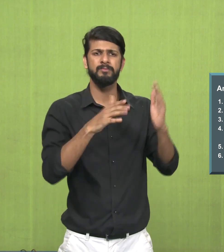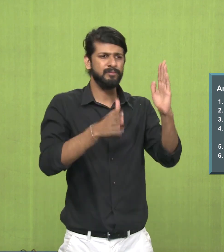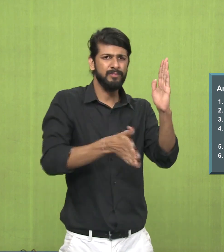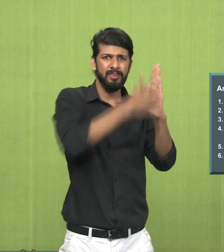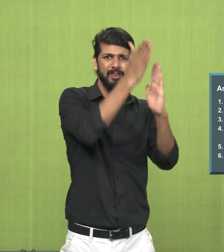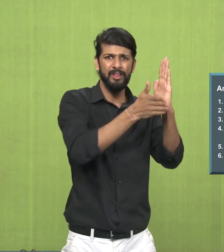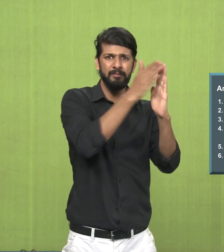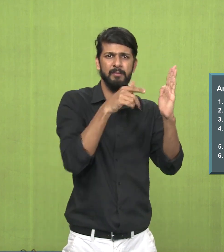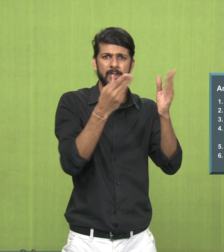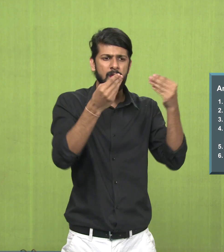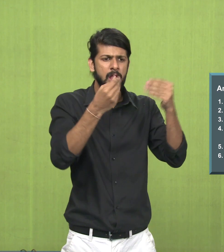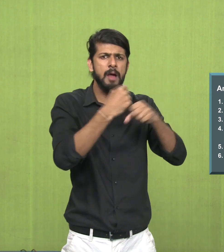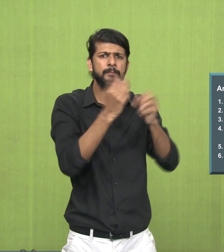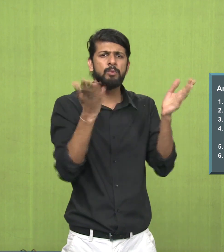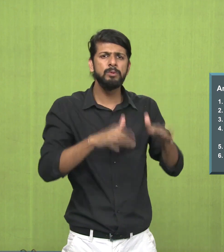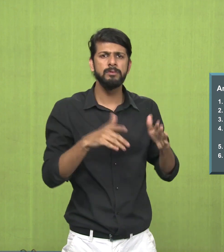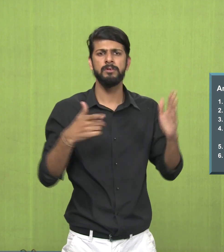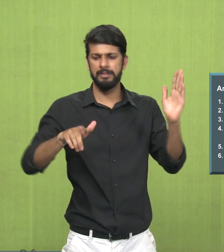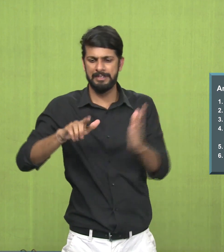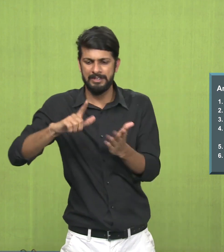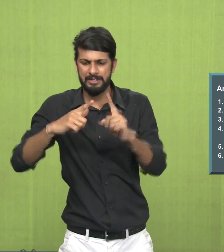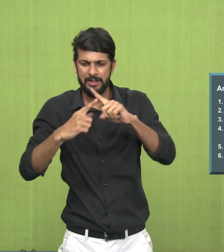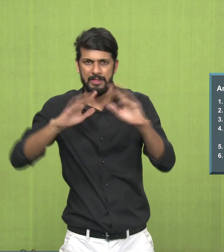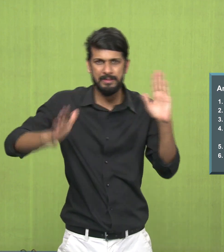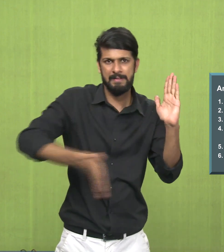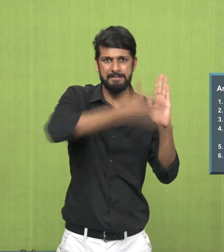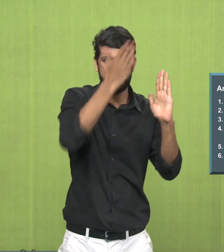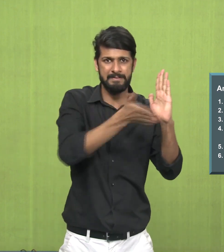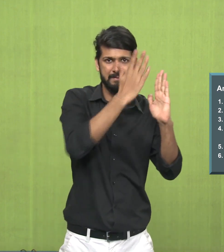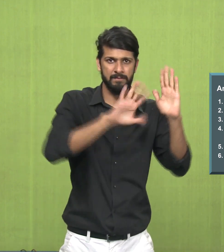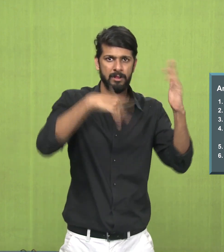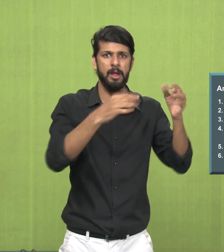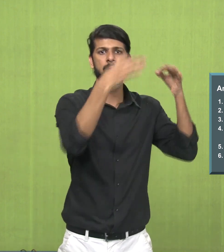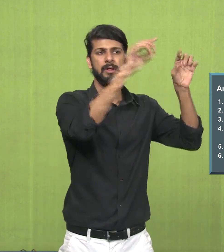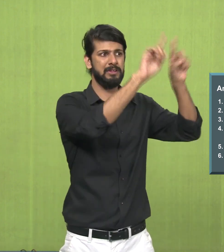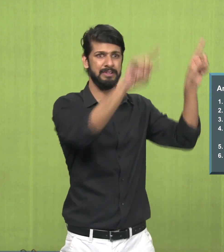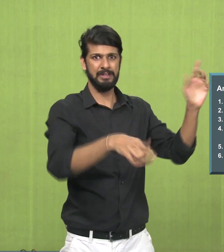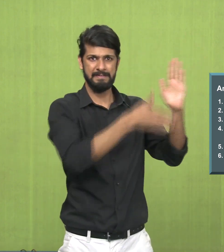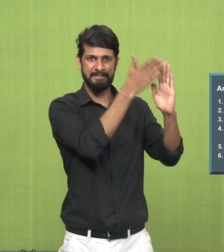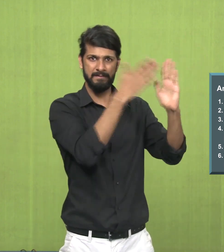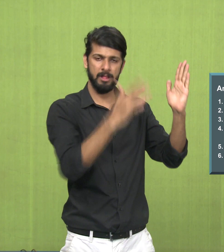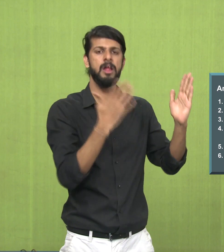Answer number 5, the medium of this painting is tempera on paper.